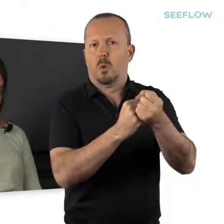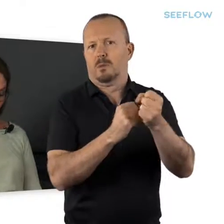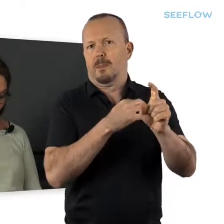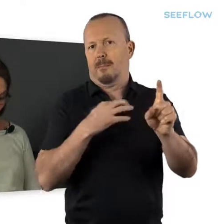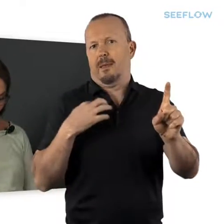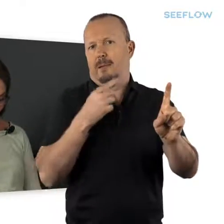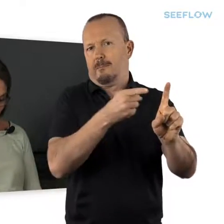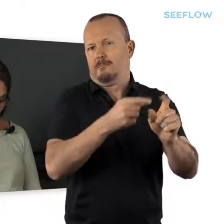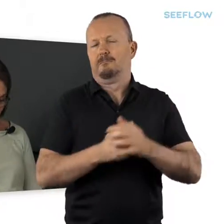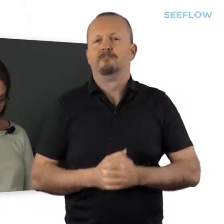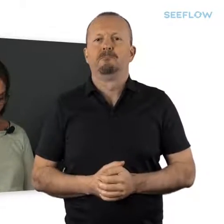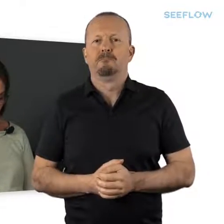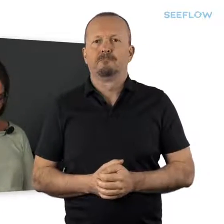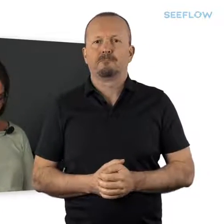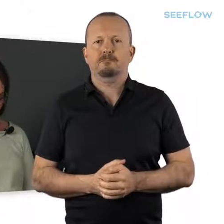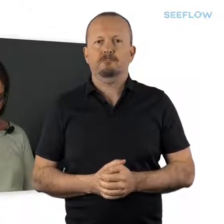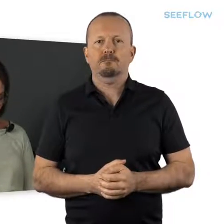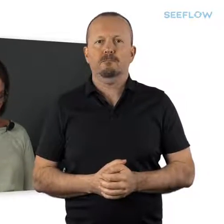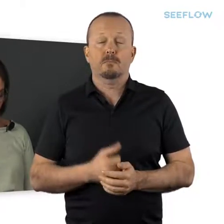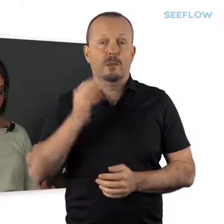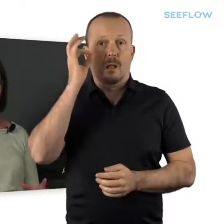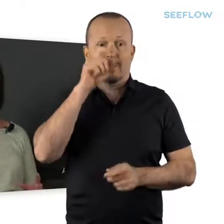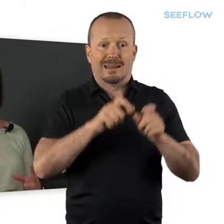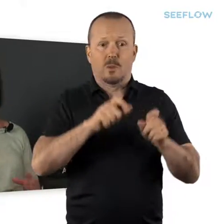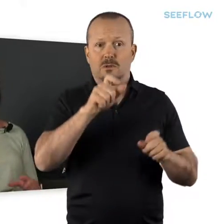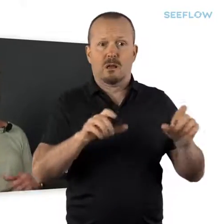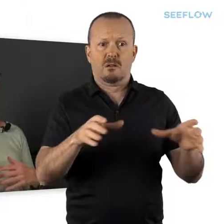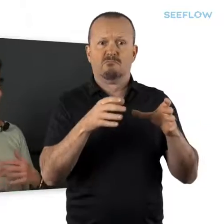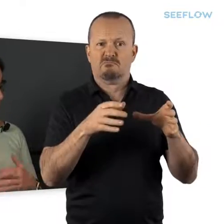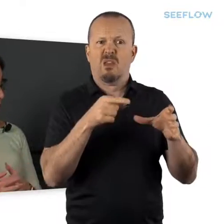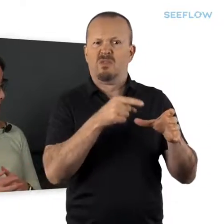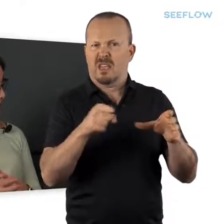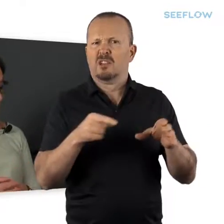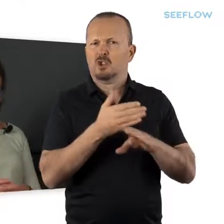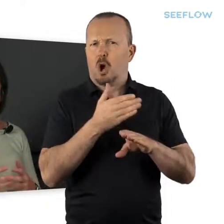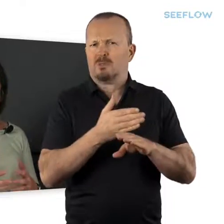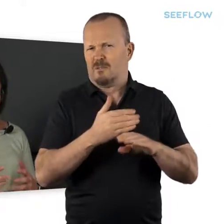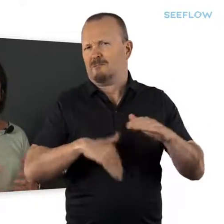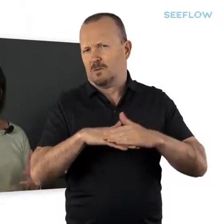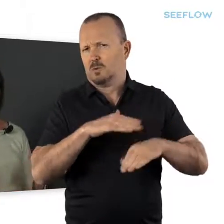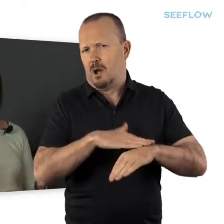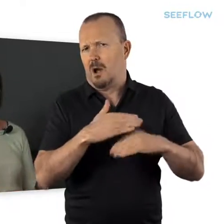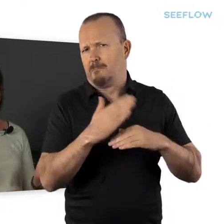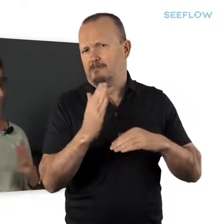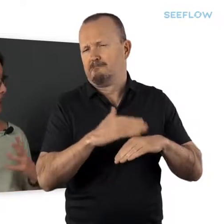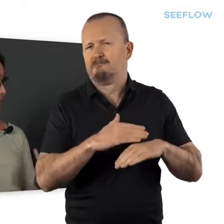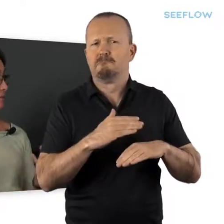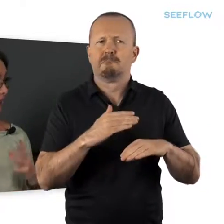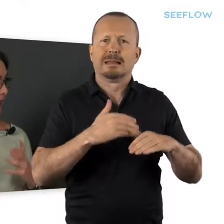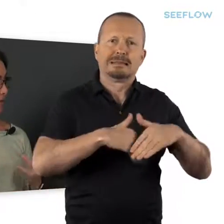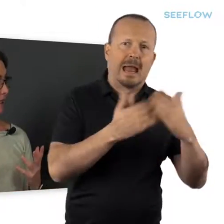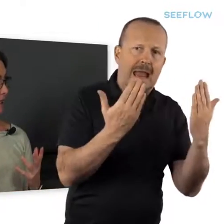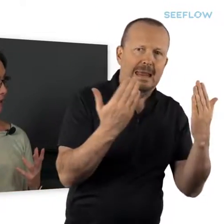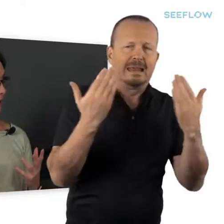exercise their responsibilities. The councilor roles are also full-time, and they're both daytime